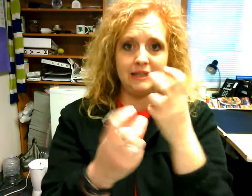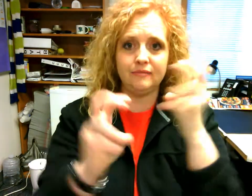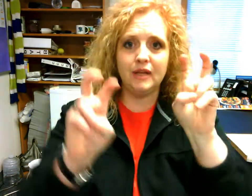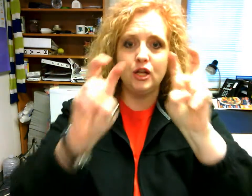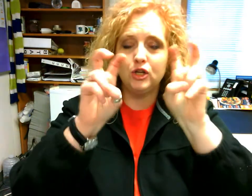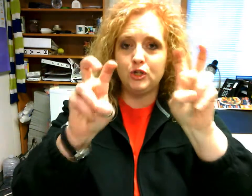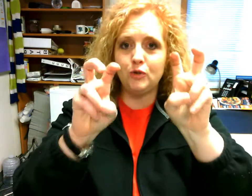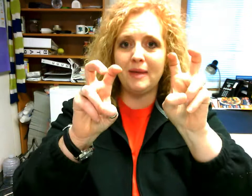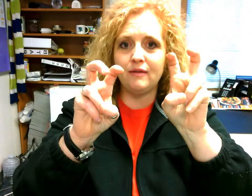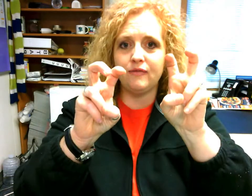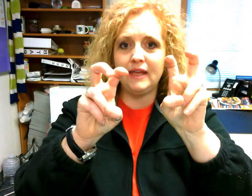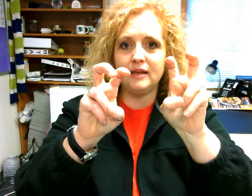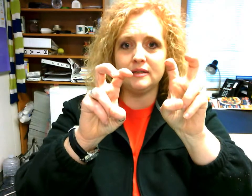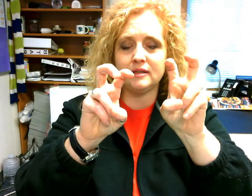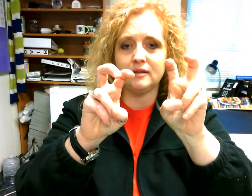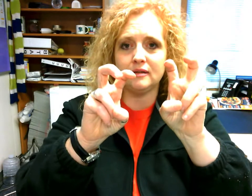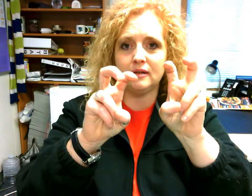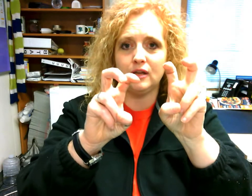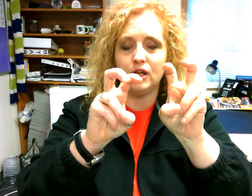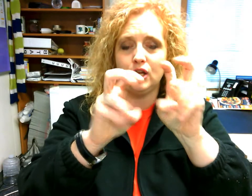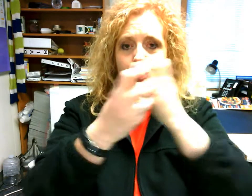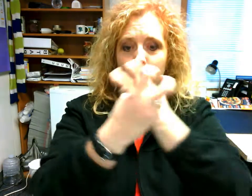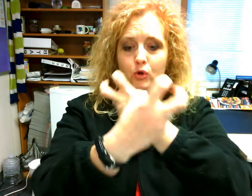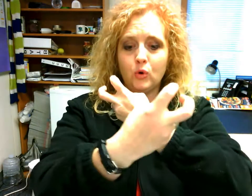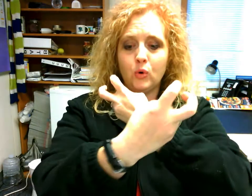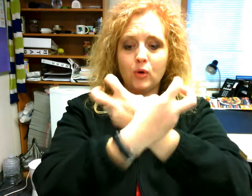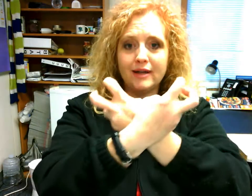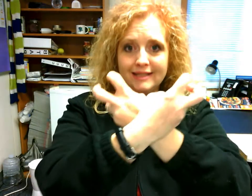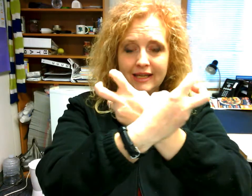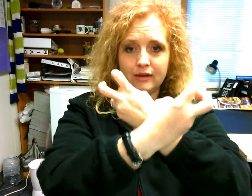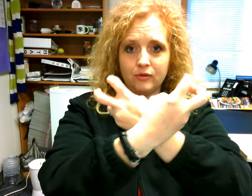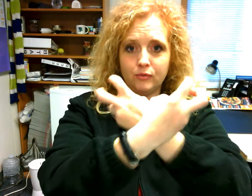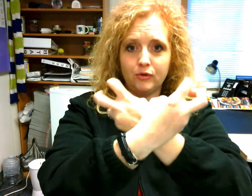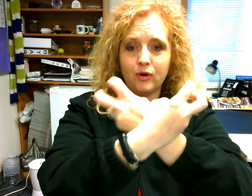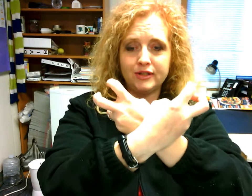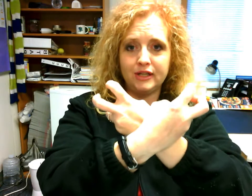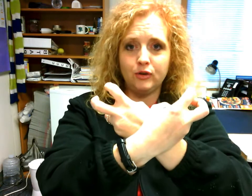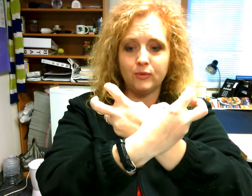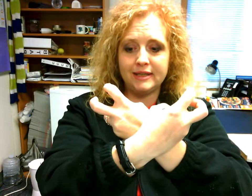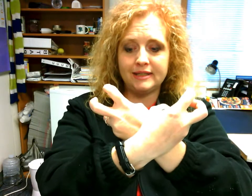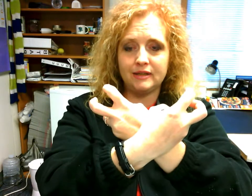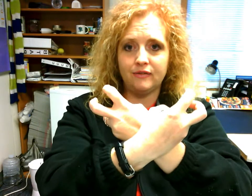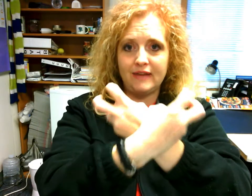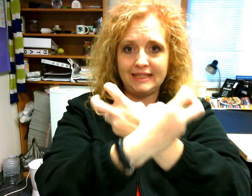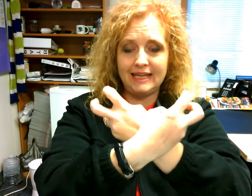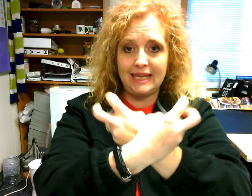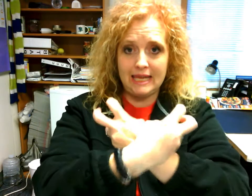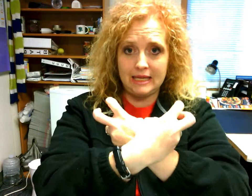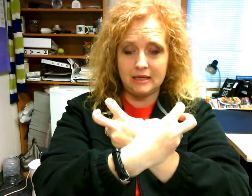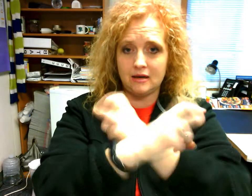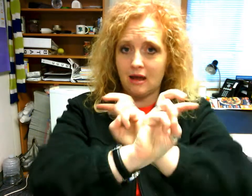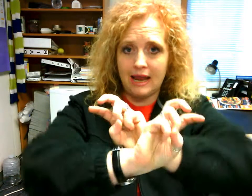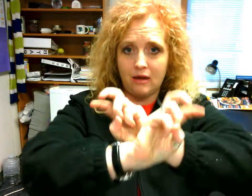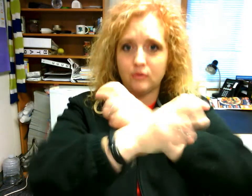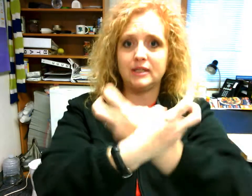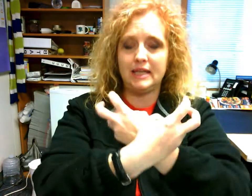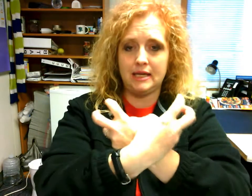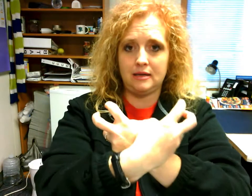two bent v's you're crossing it crossing your wrists facing in and not out in